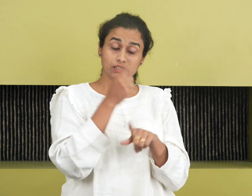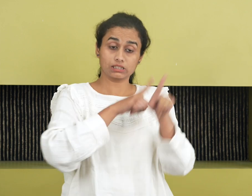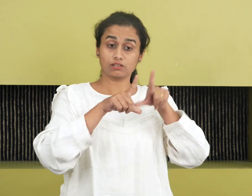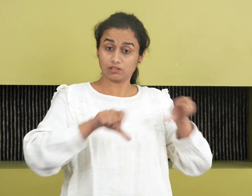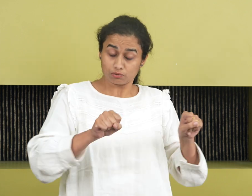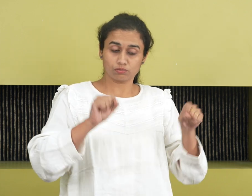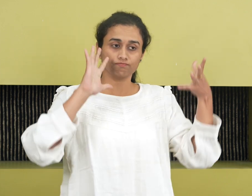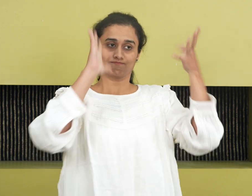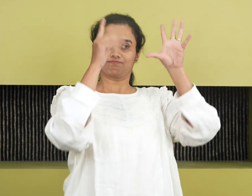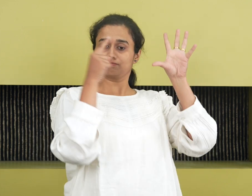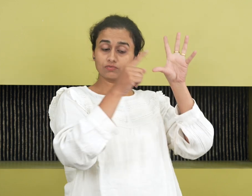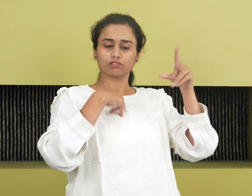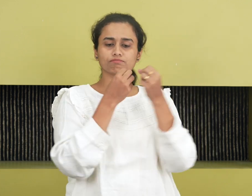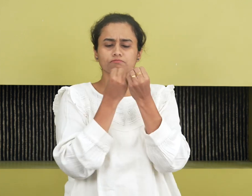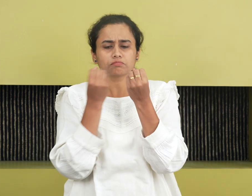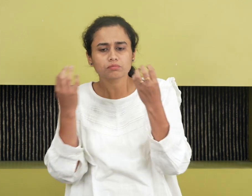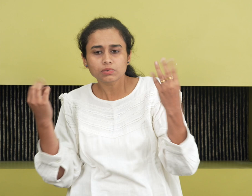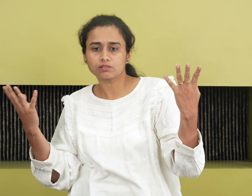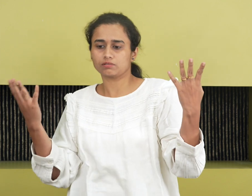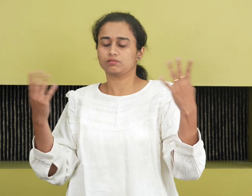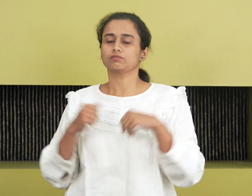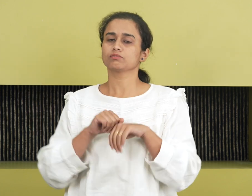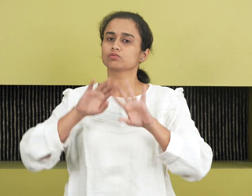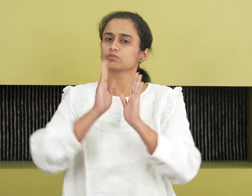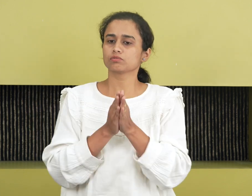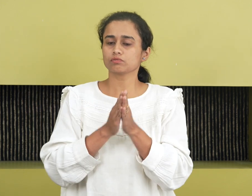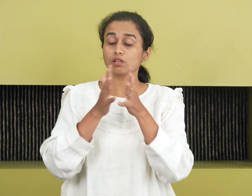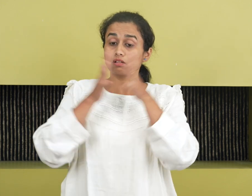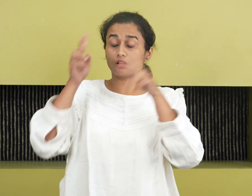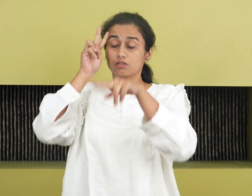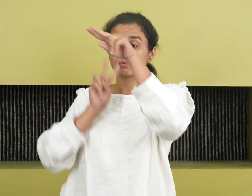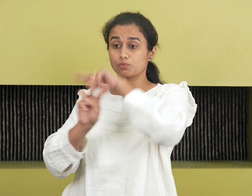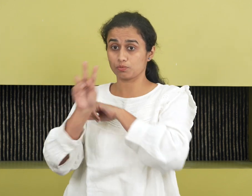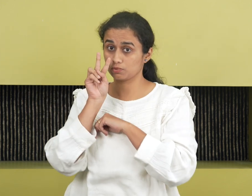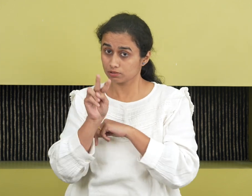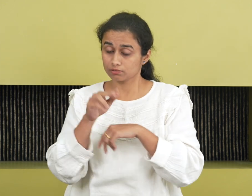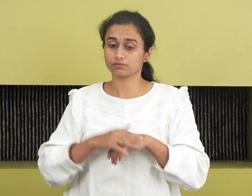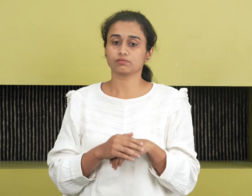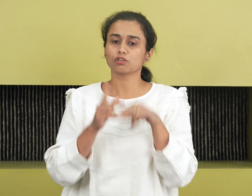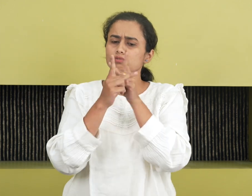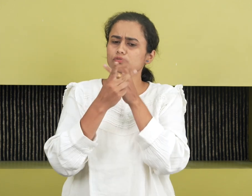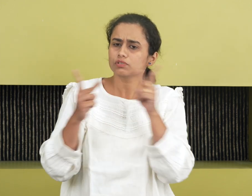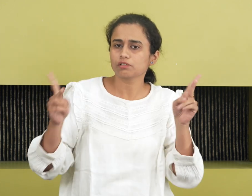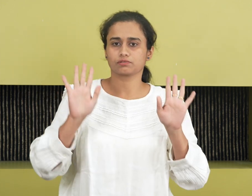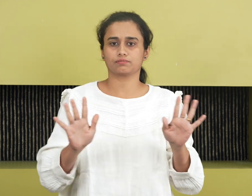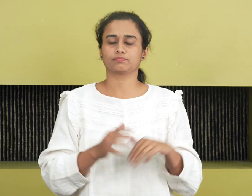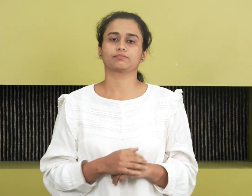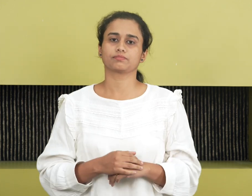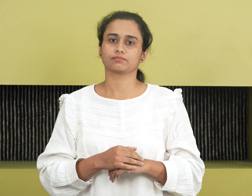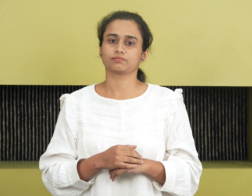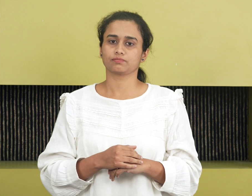unfolds around a larger vision of diversity. Today,